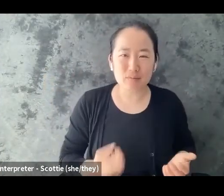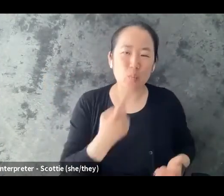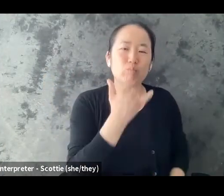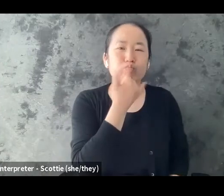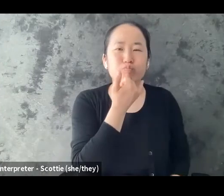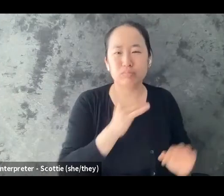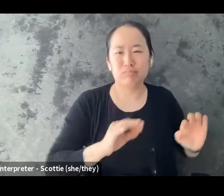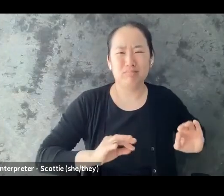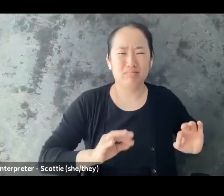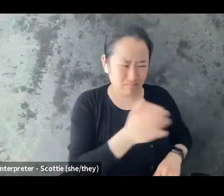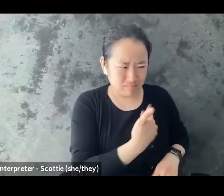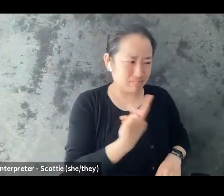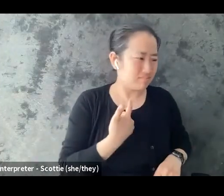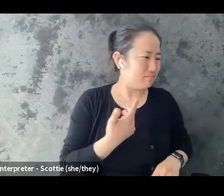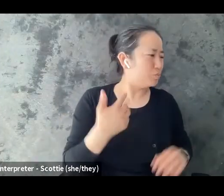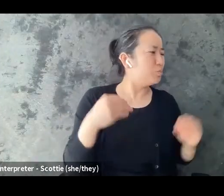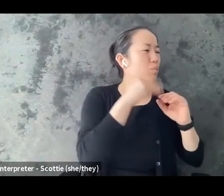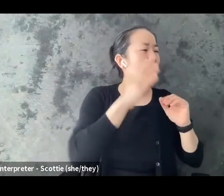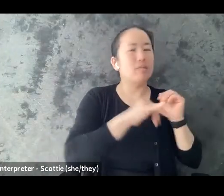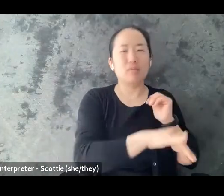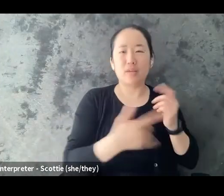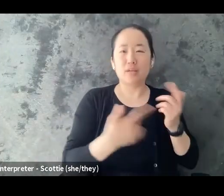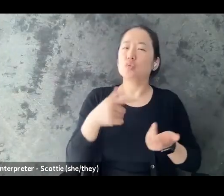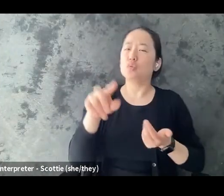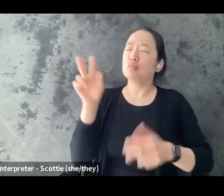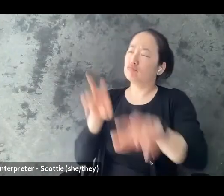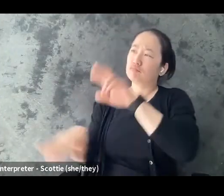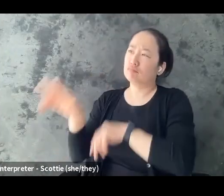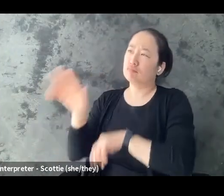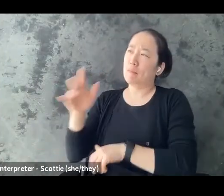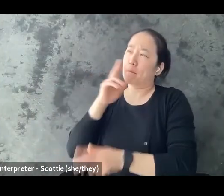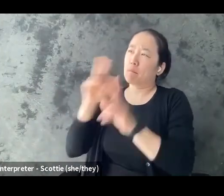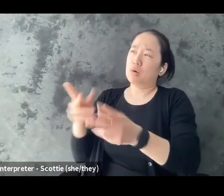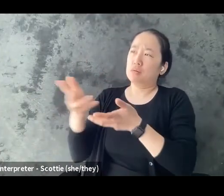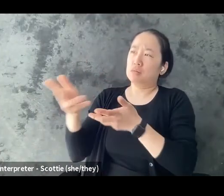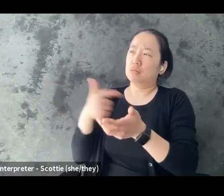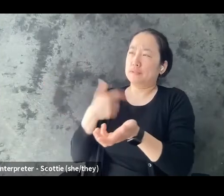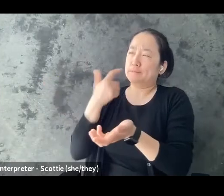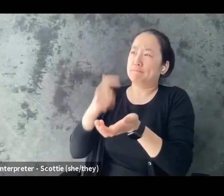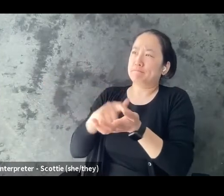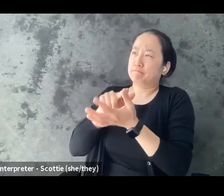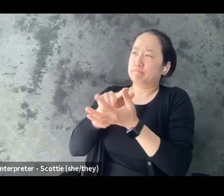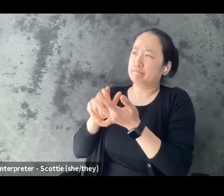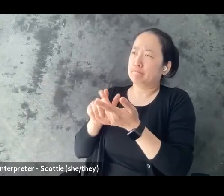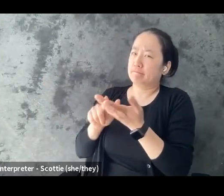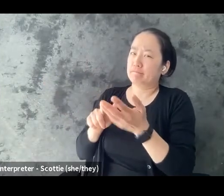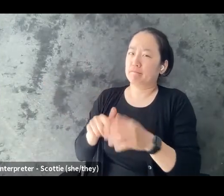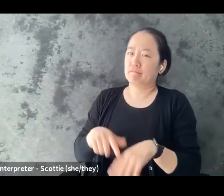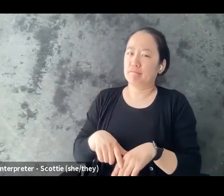observations that they might um you know not say oh because you shared this i'm only going to view